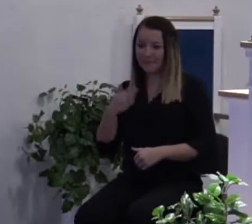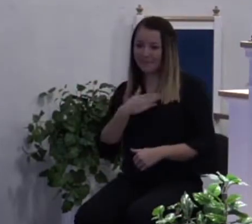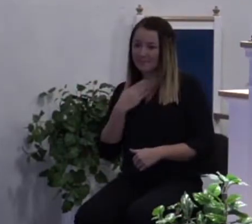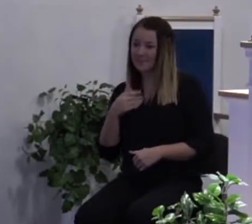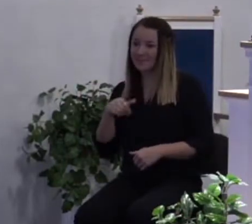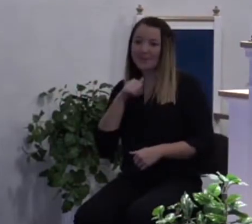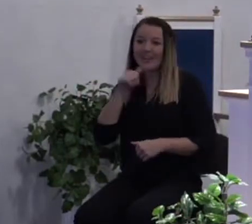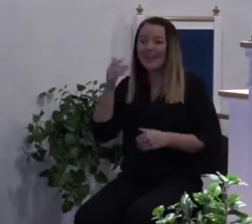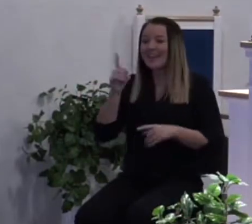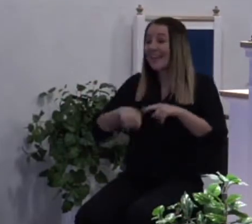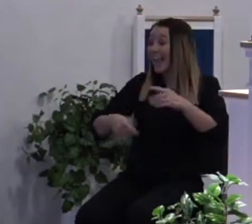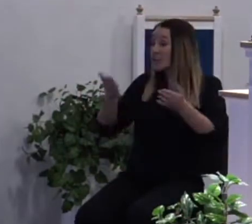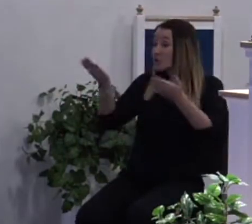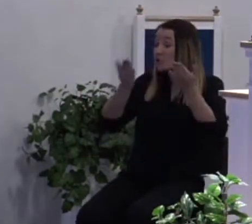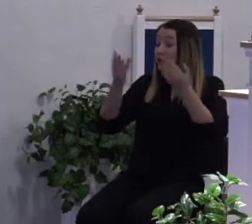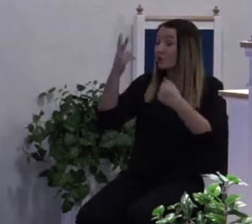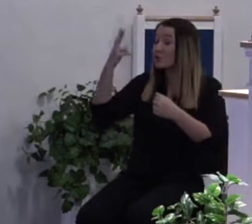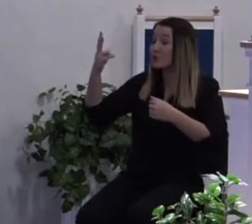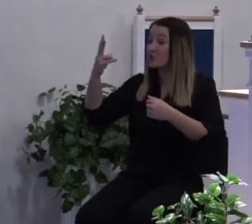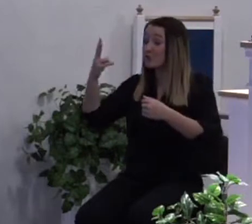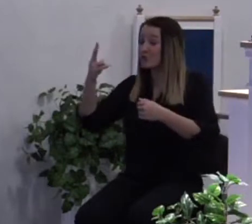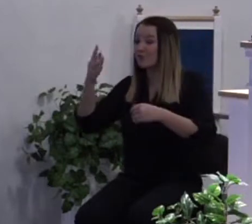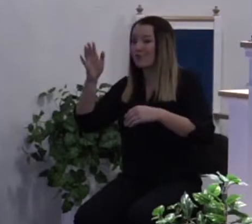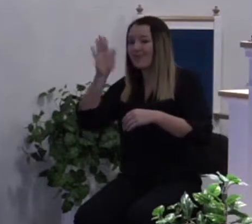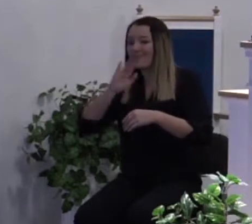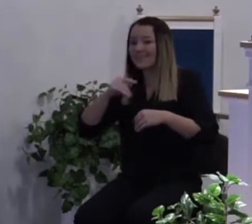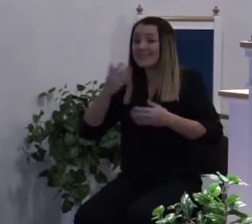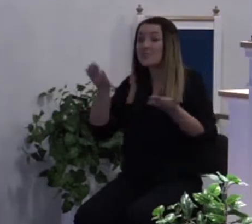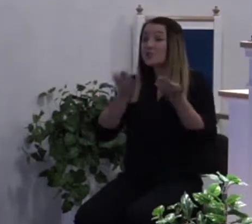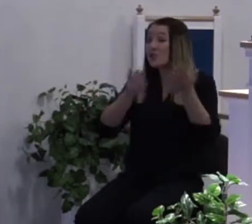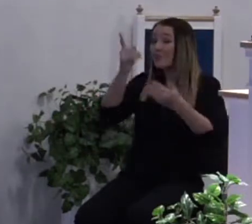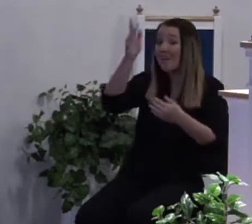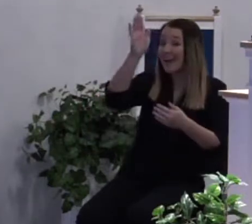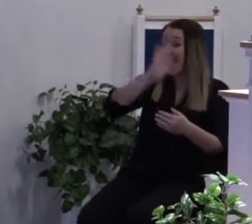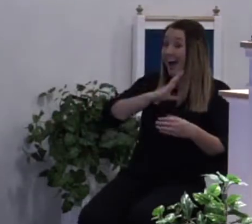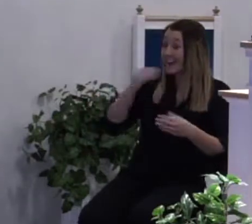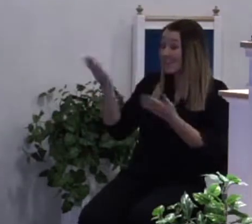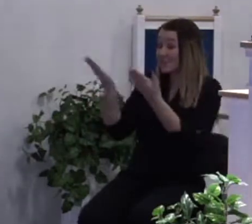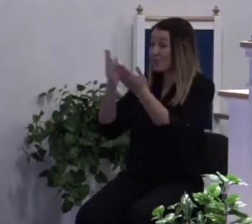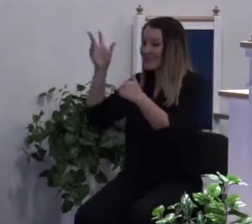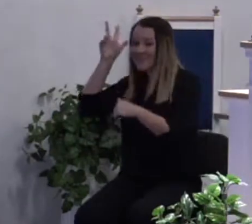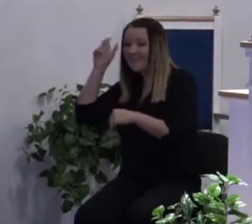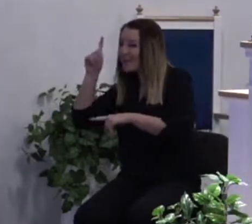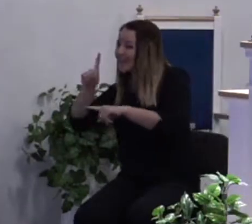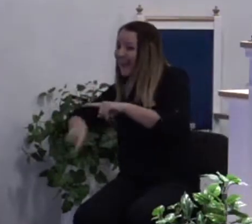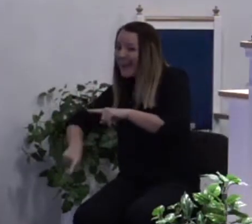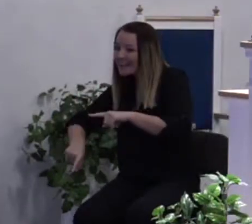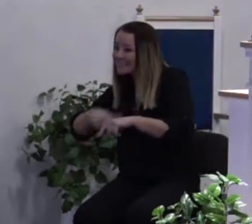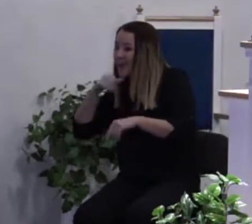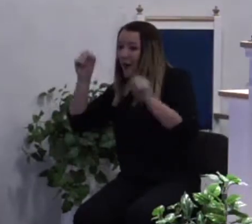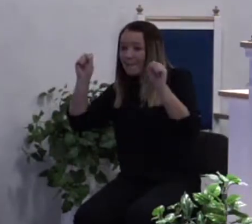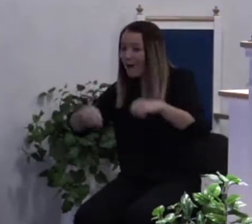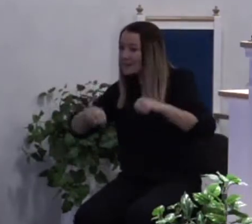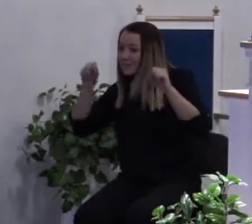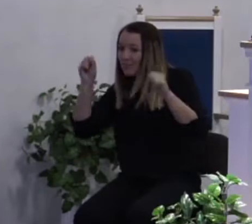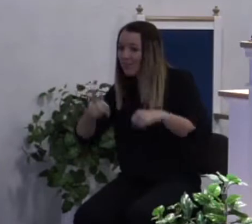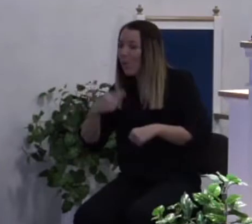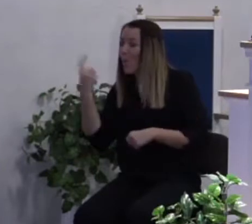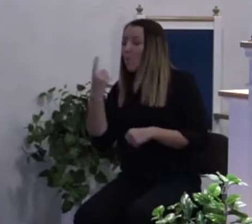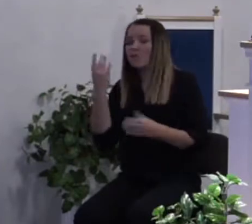serve two masters. You can't serve God and serve the devil. It's not possible. You can only serve one. And the